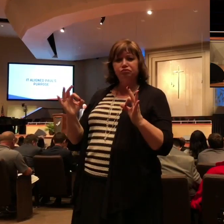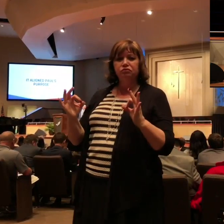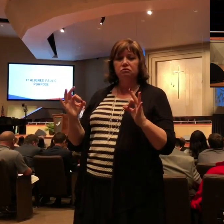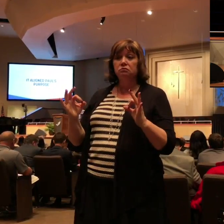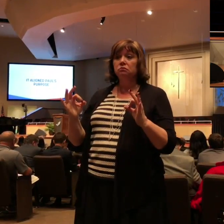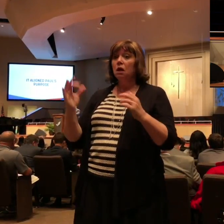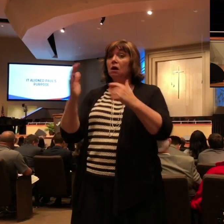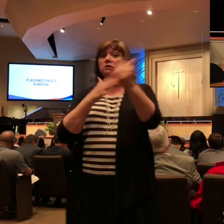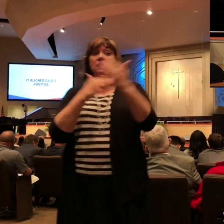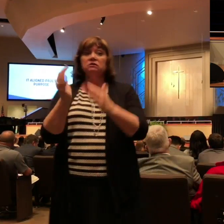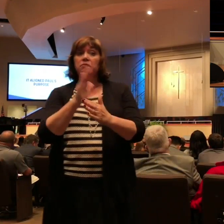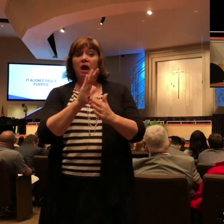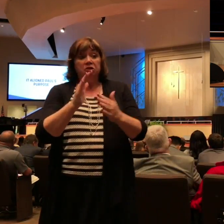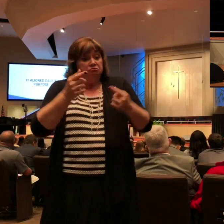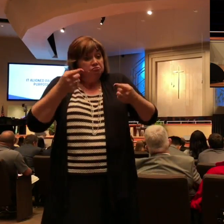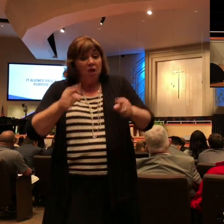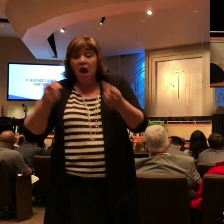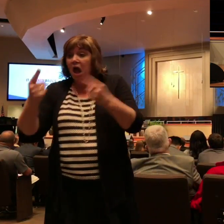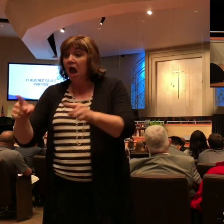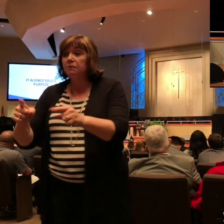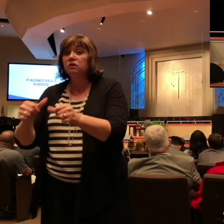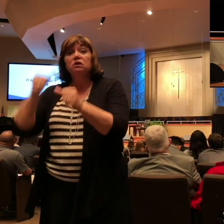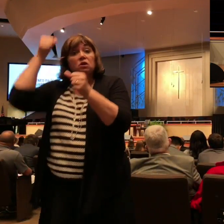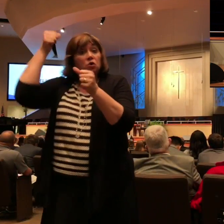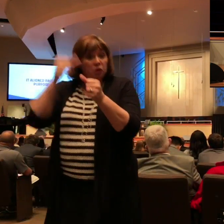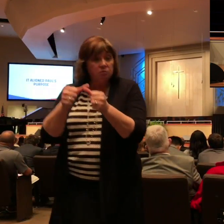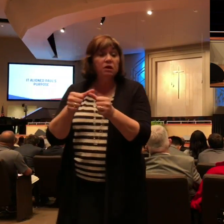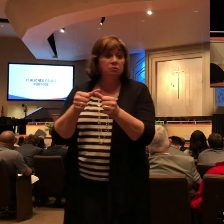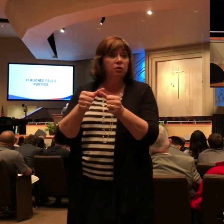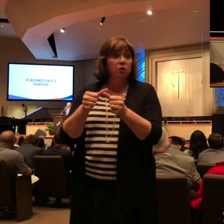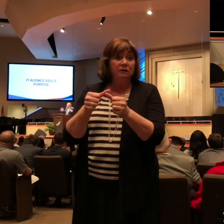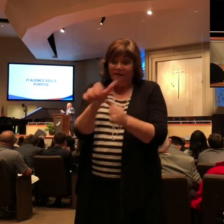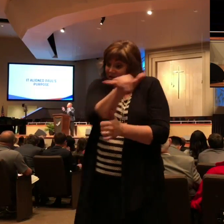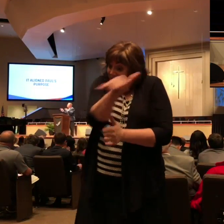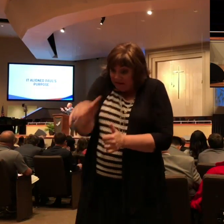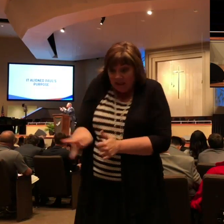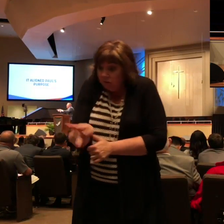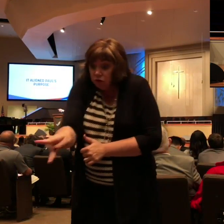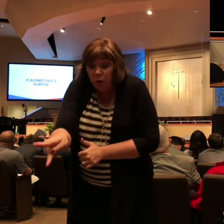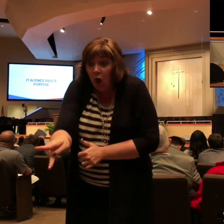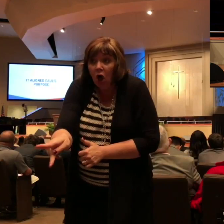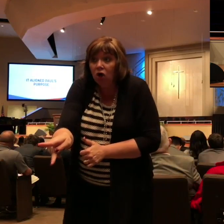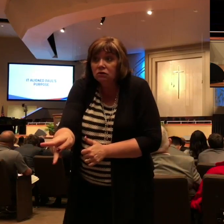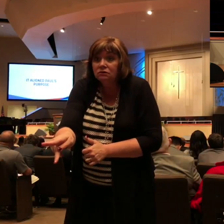it is you're facing but may you and I be encouraged by the life of the apostle Paul tonight never lose hope